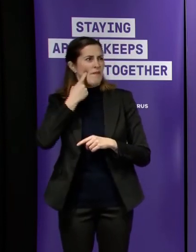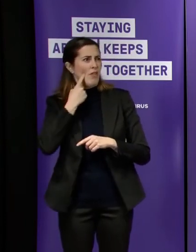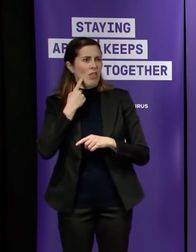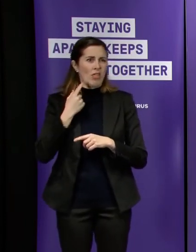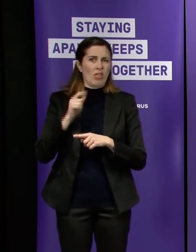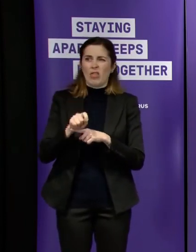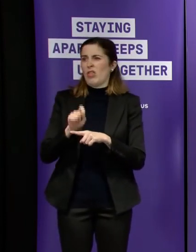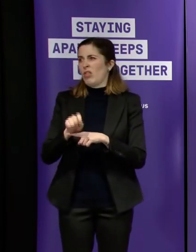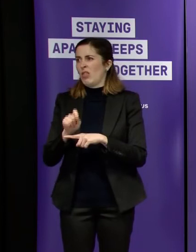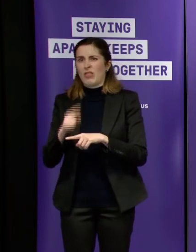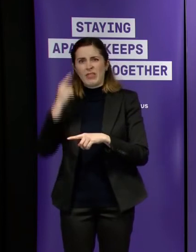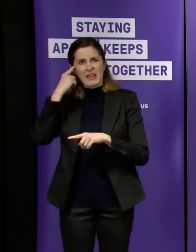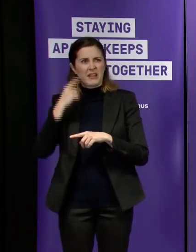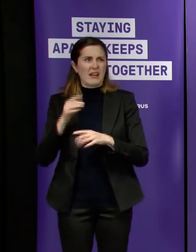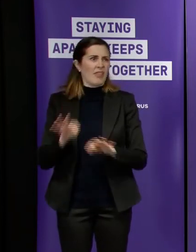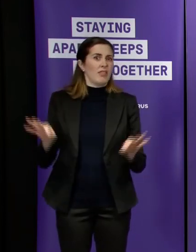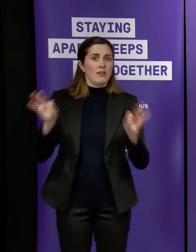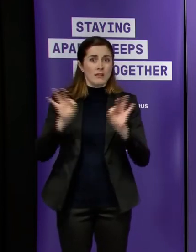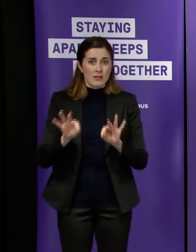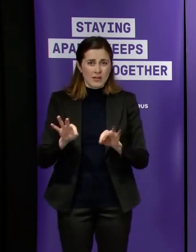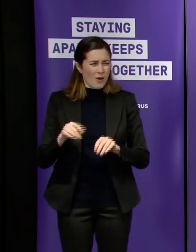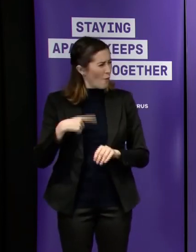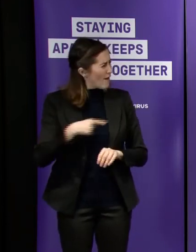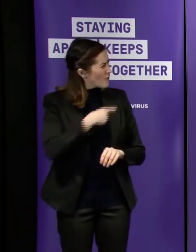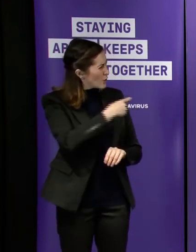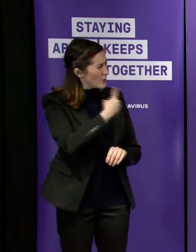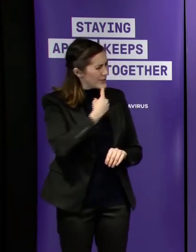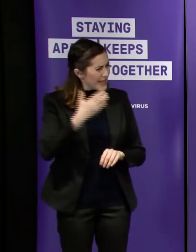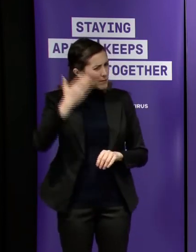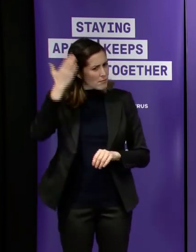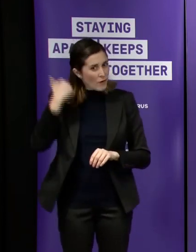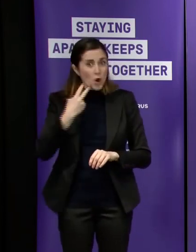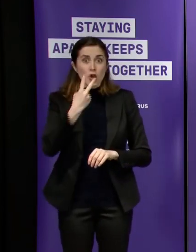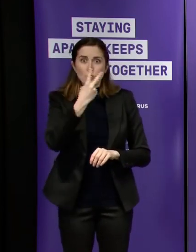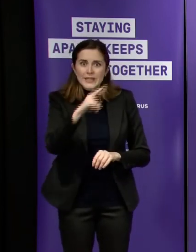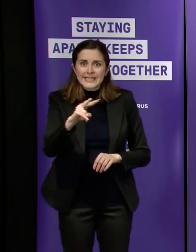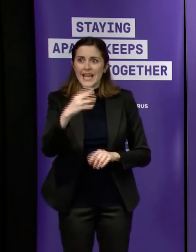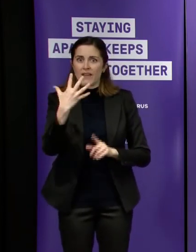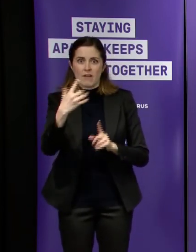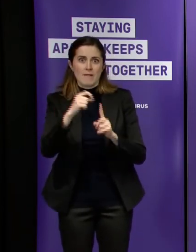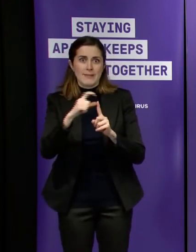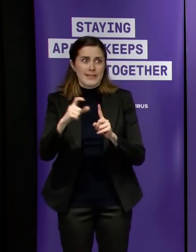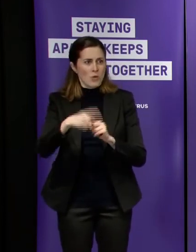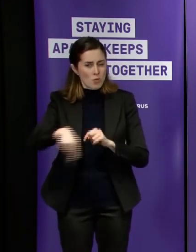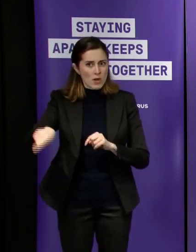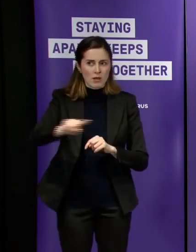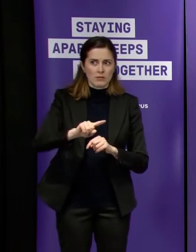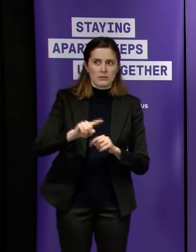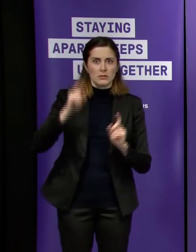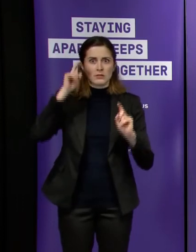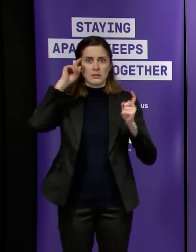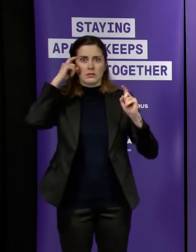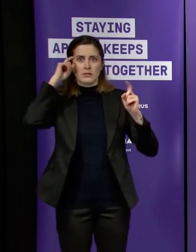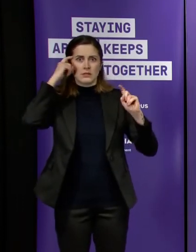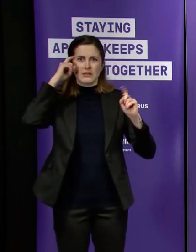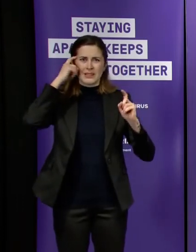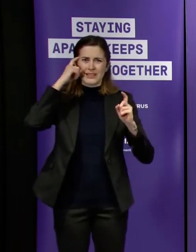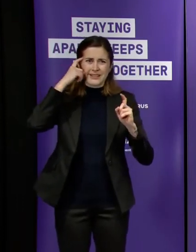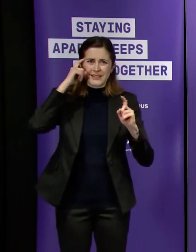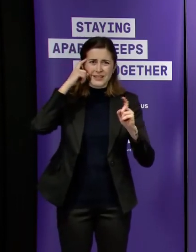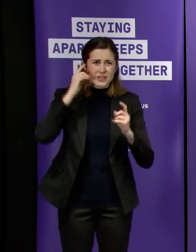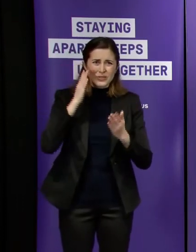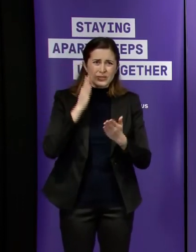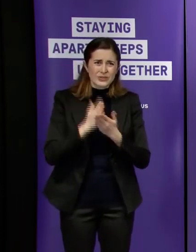such a big part of your announcement during stage four lockdown instead of say acknowledging your government's failures in hotel